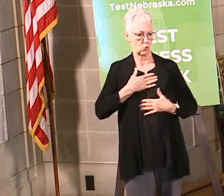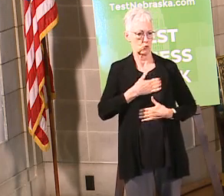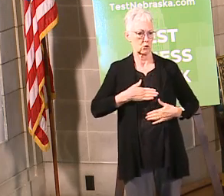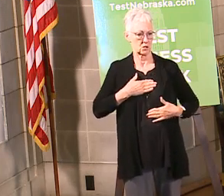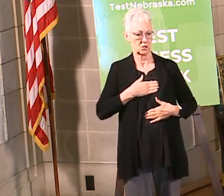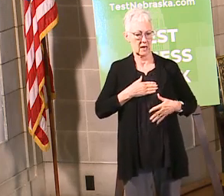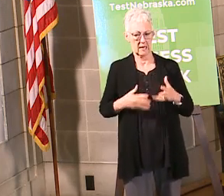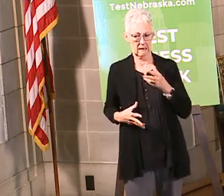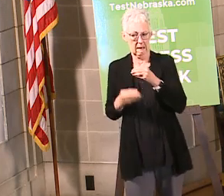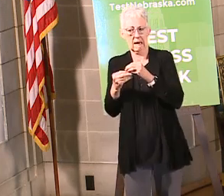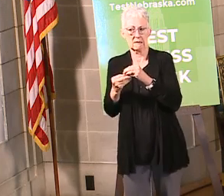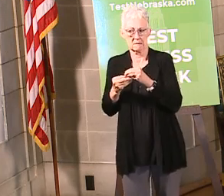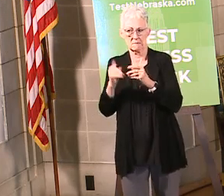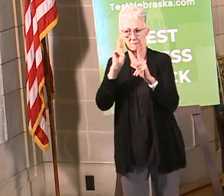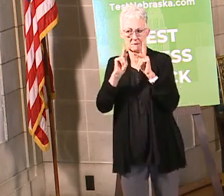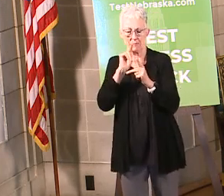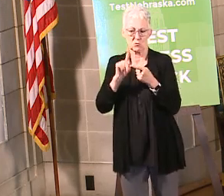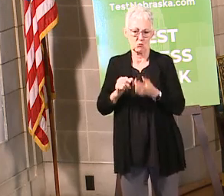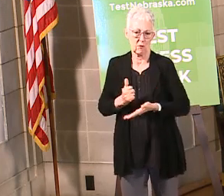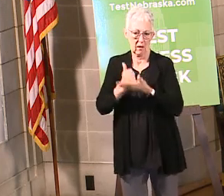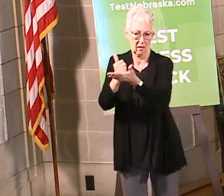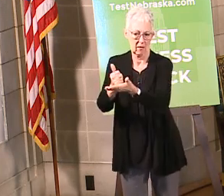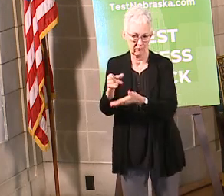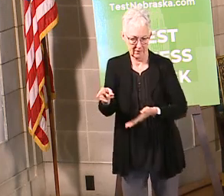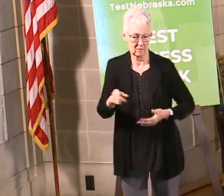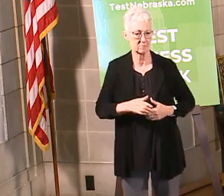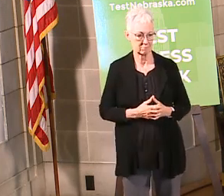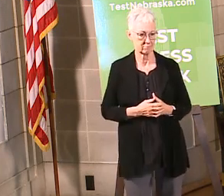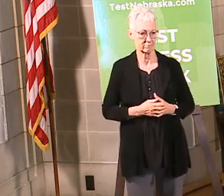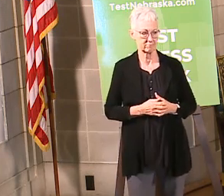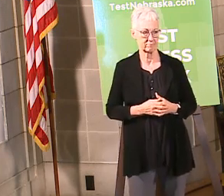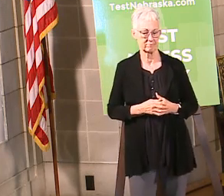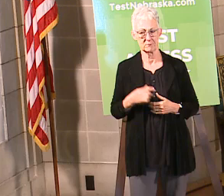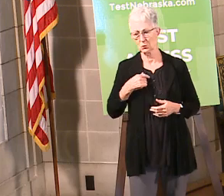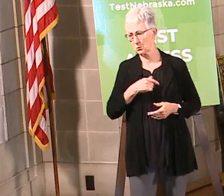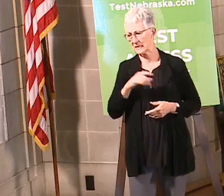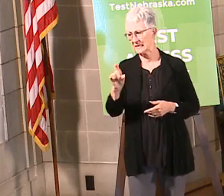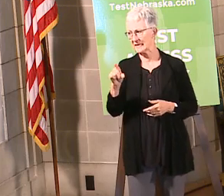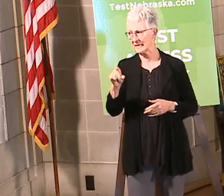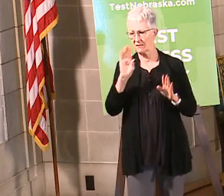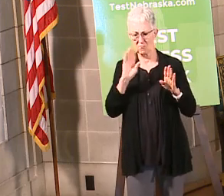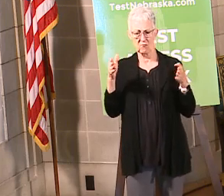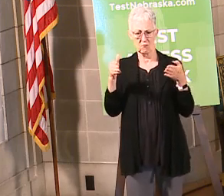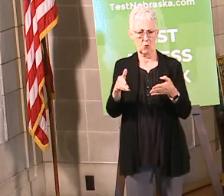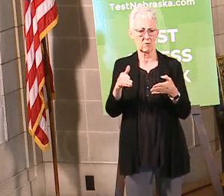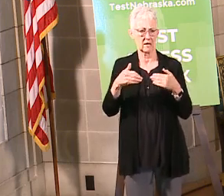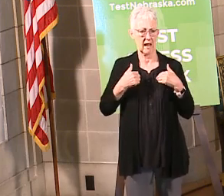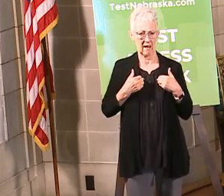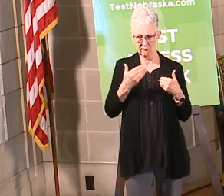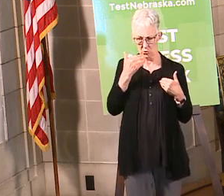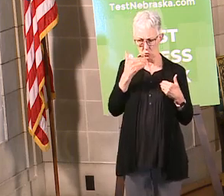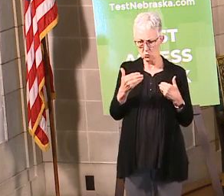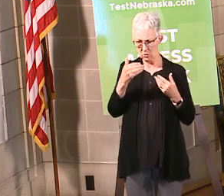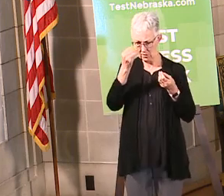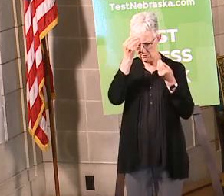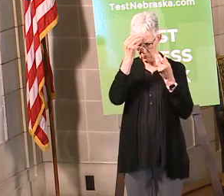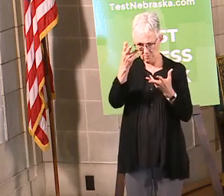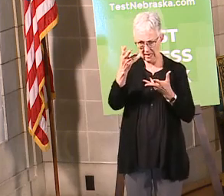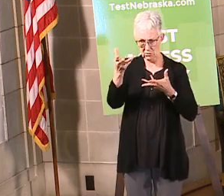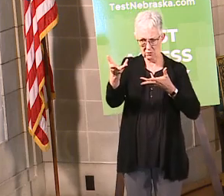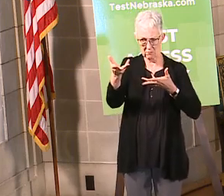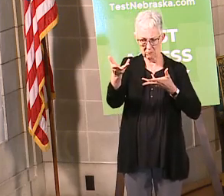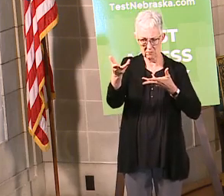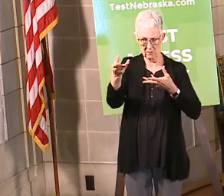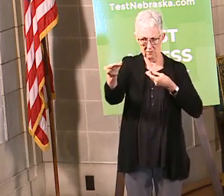possible. Still been, you know, there's some places where we've got to make sure we're continuing to have good information flow back and forth. And we've got to develop some